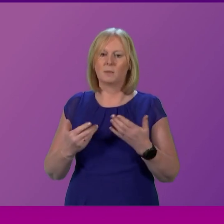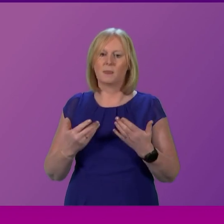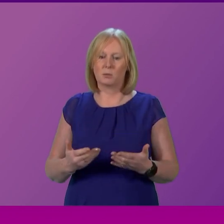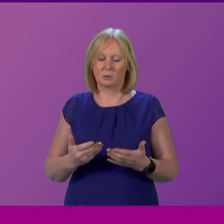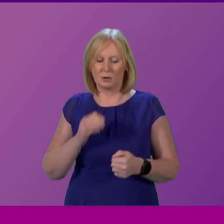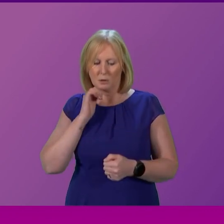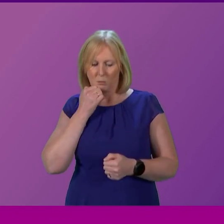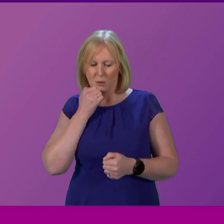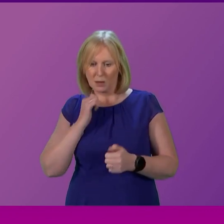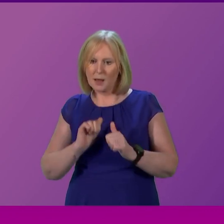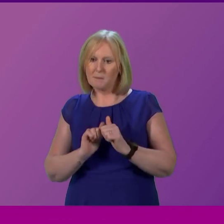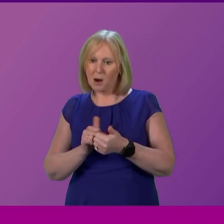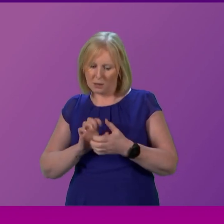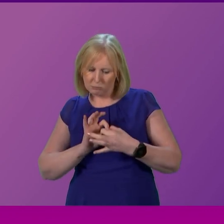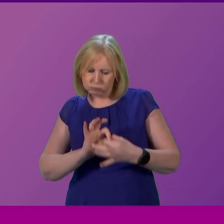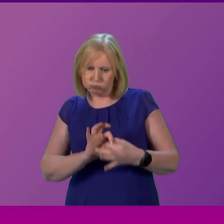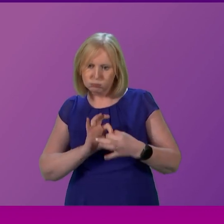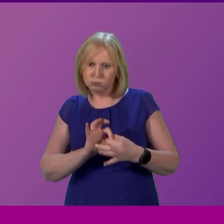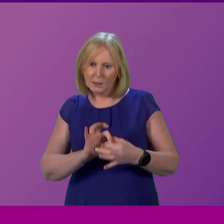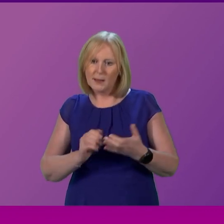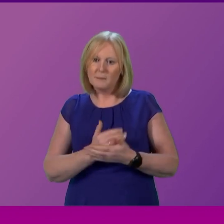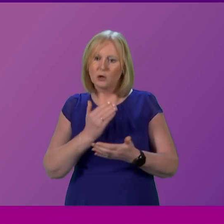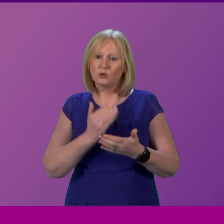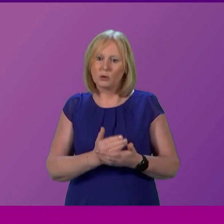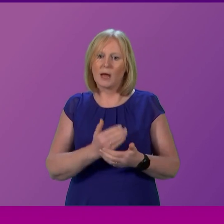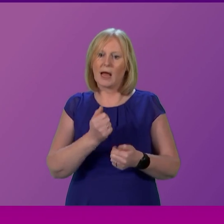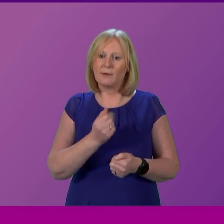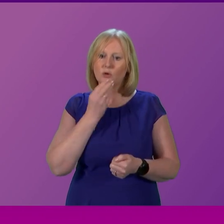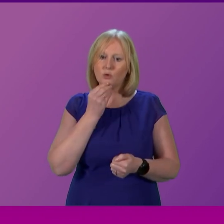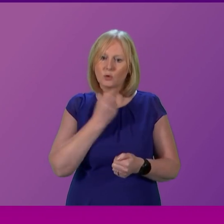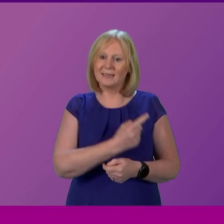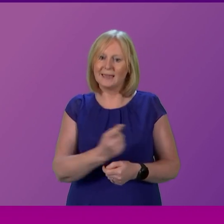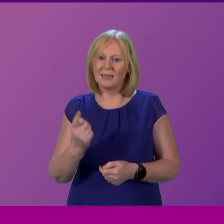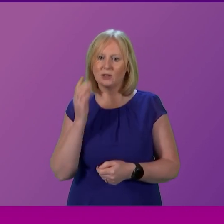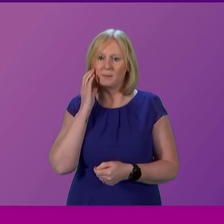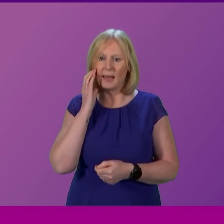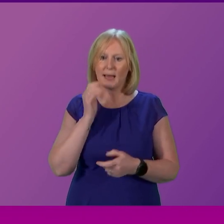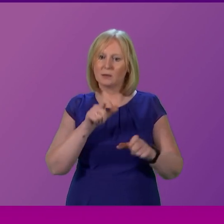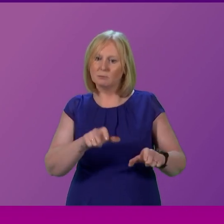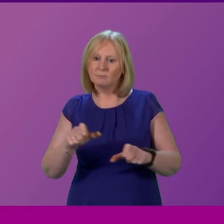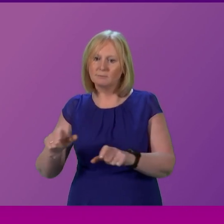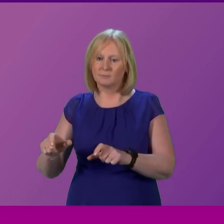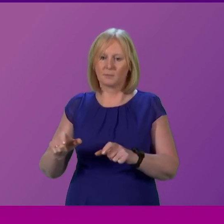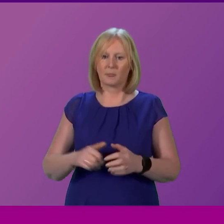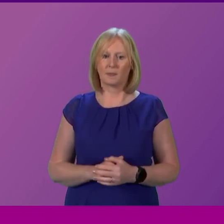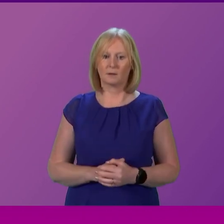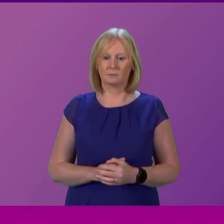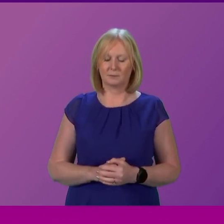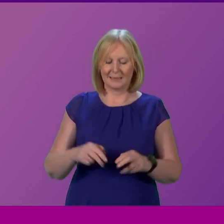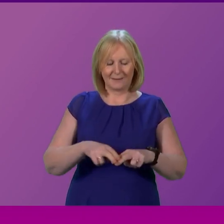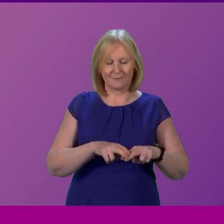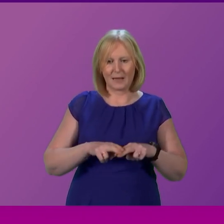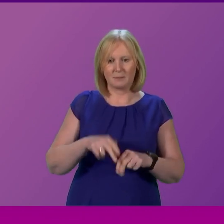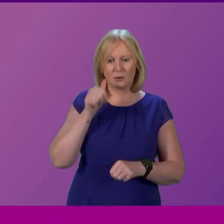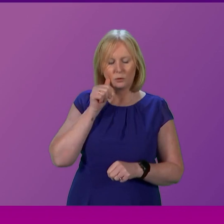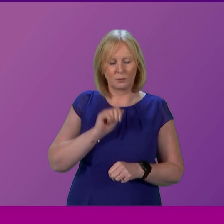to utilise every bed possible. These interim beds may not be a family's first or indeed second choice for